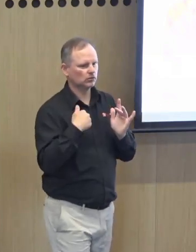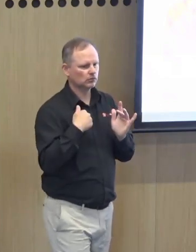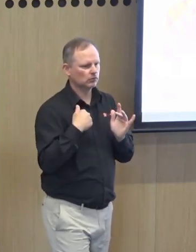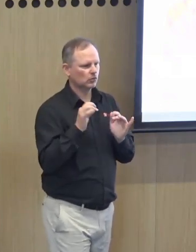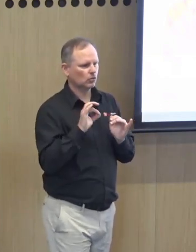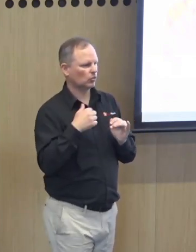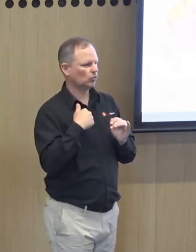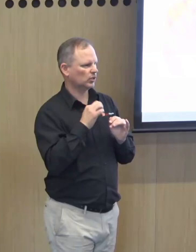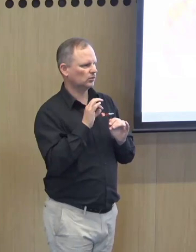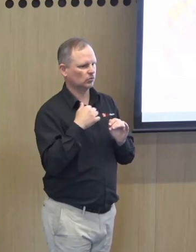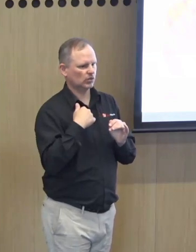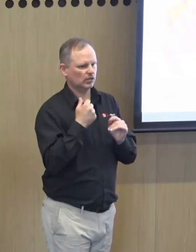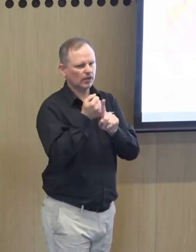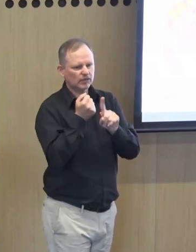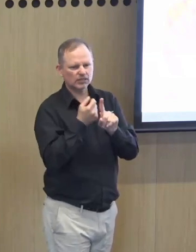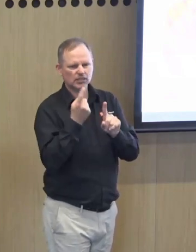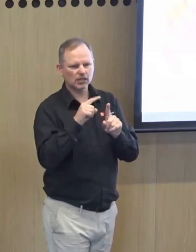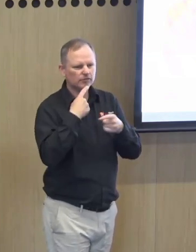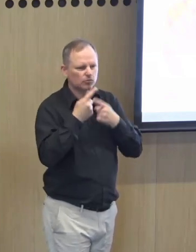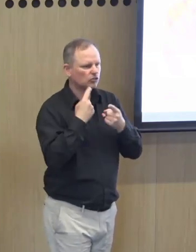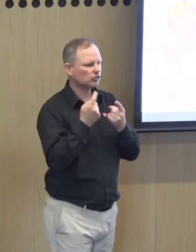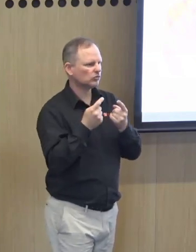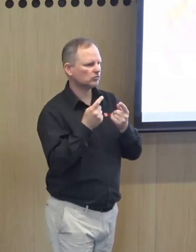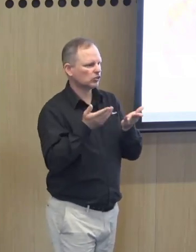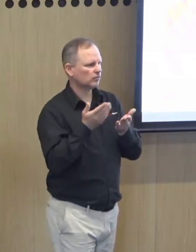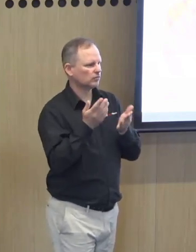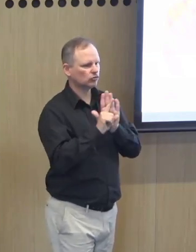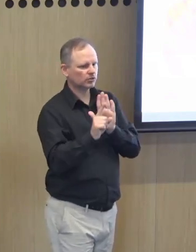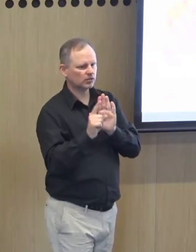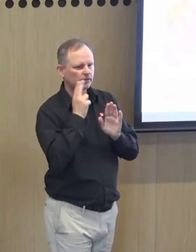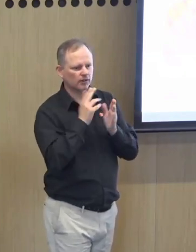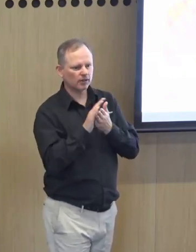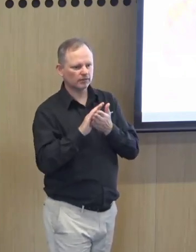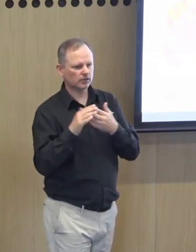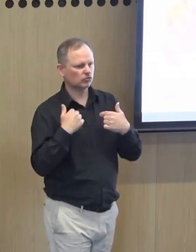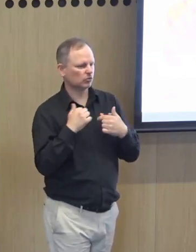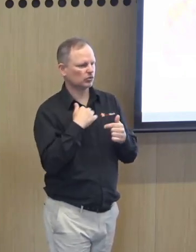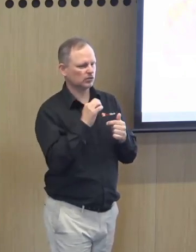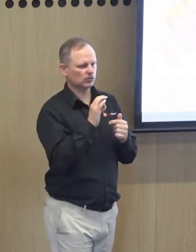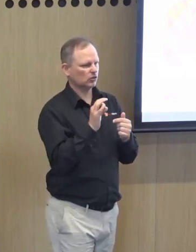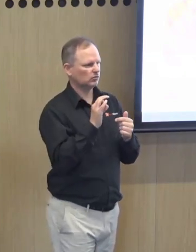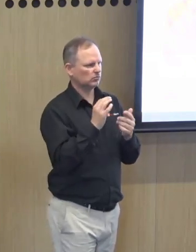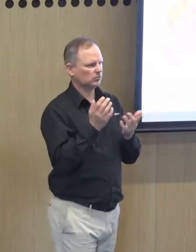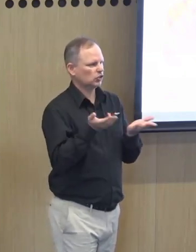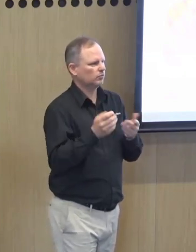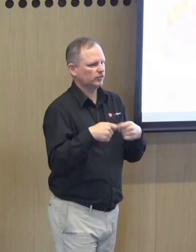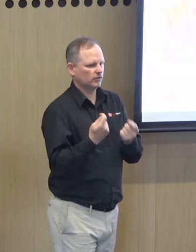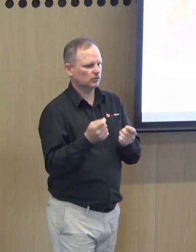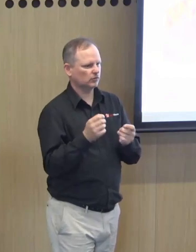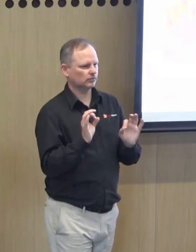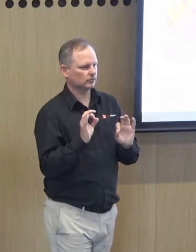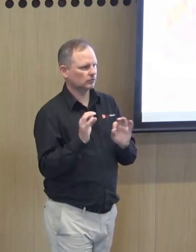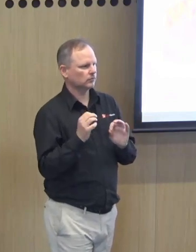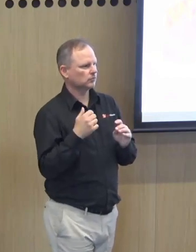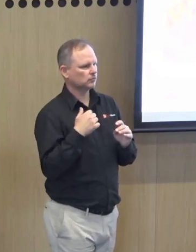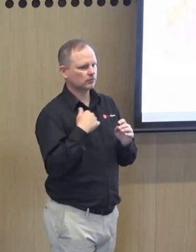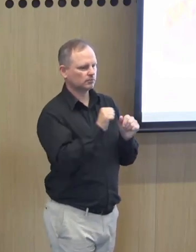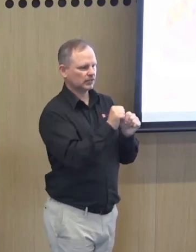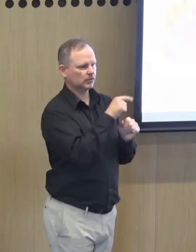victoria that's not uh our remit of course but we would advocate and make uh nick make or make available all the necessary information that would